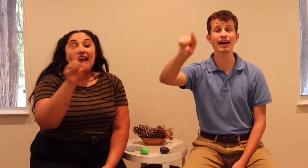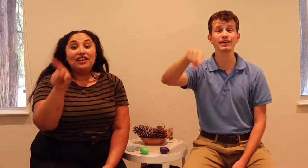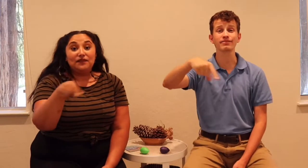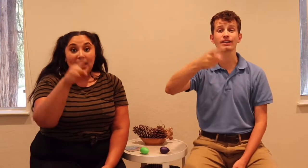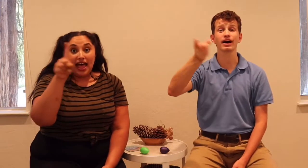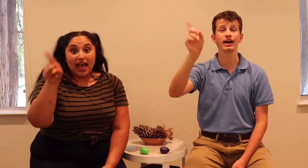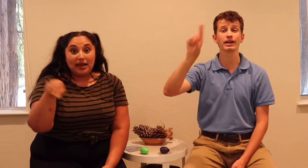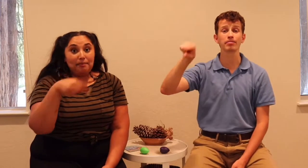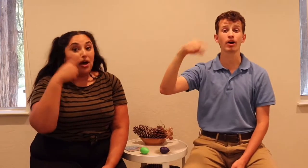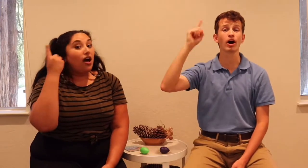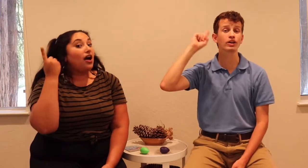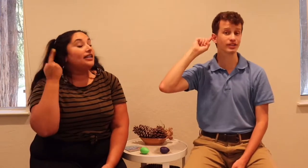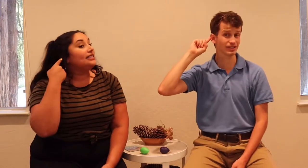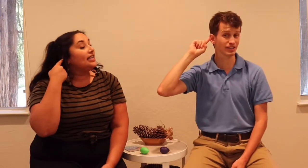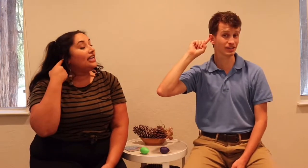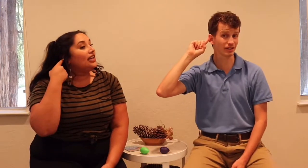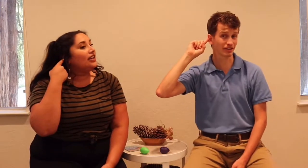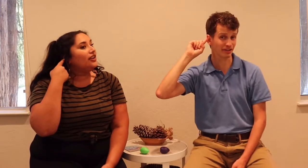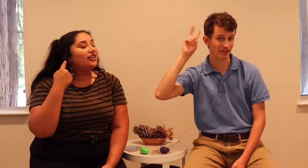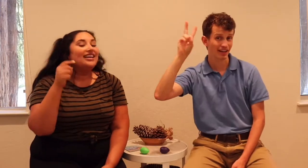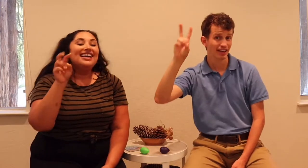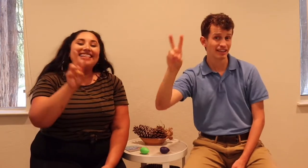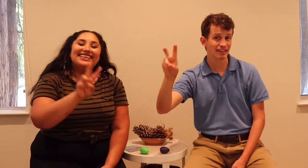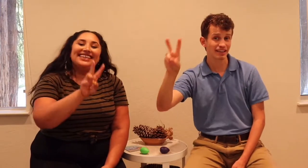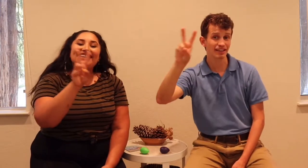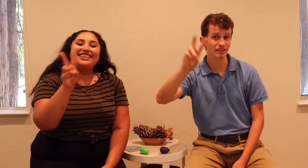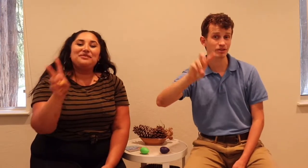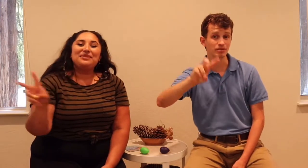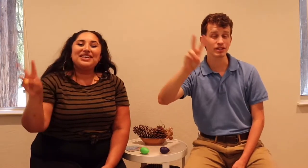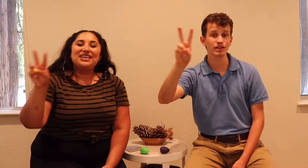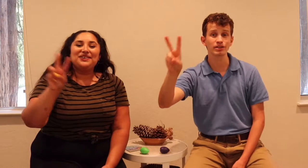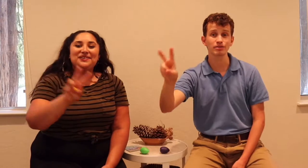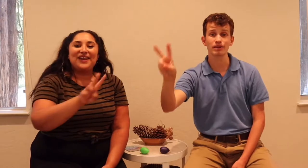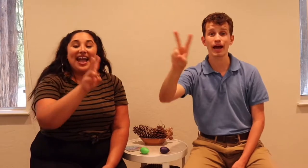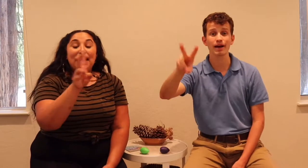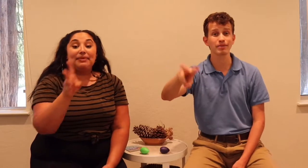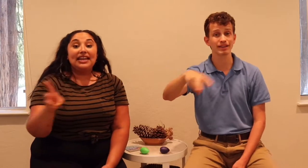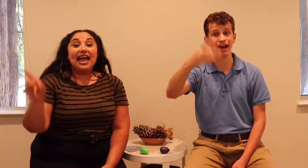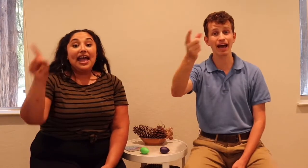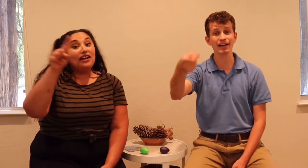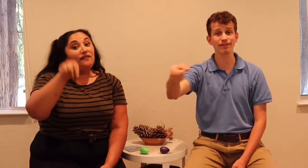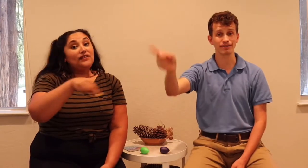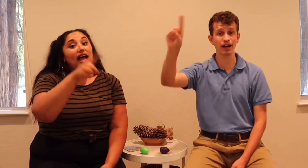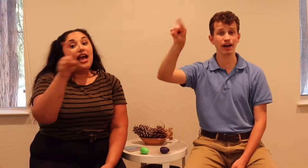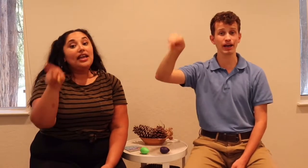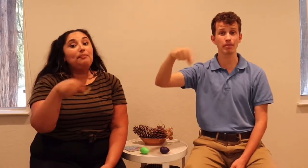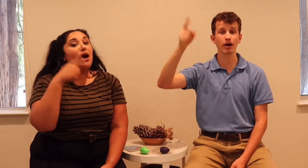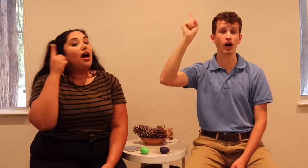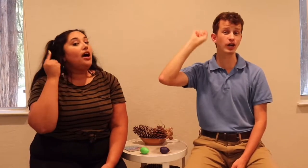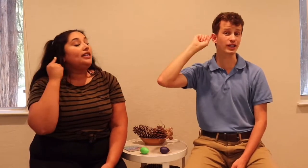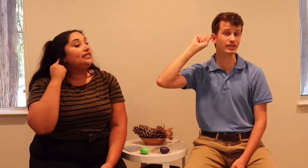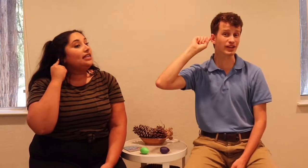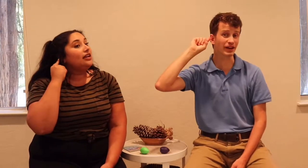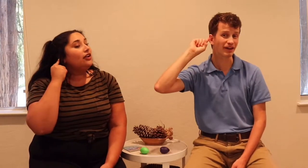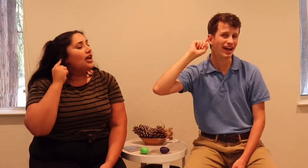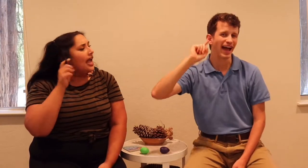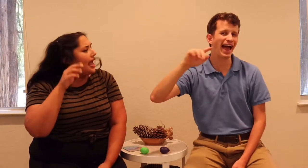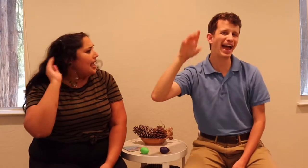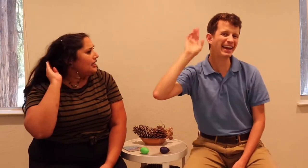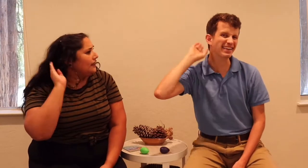a fly upon his ear. Little Peter Rabbit had a fly upon his ear. And he